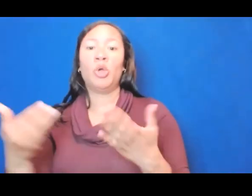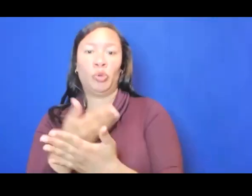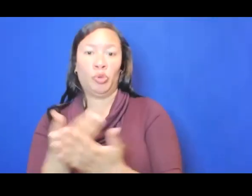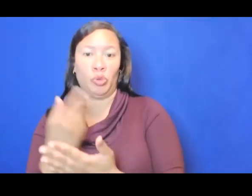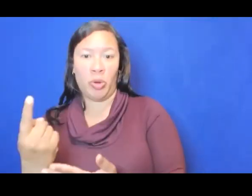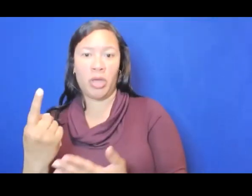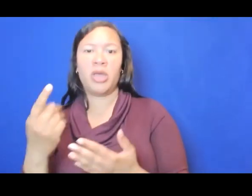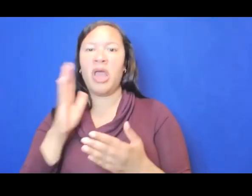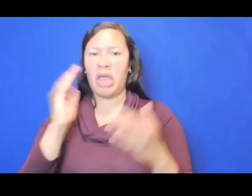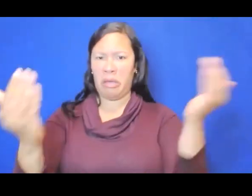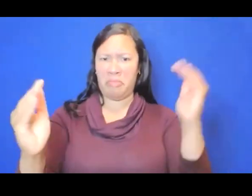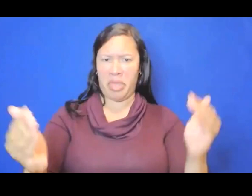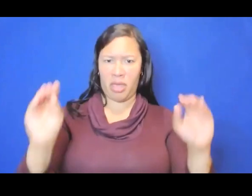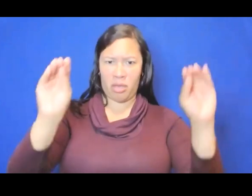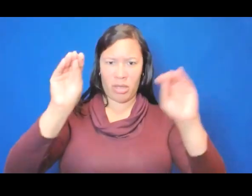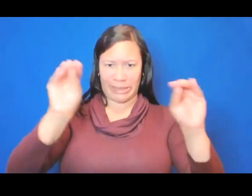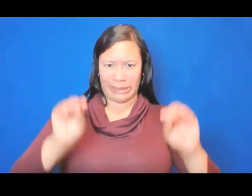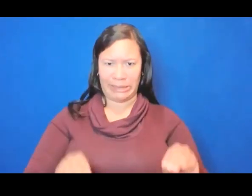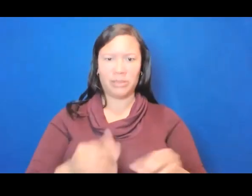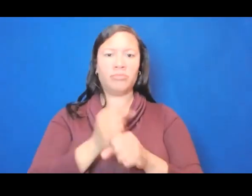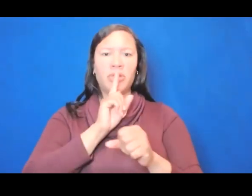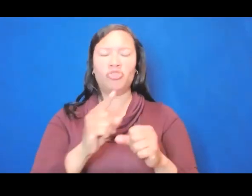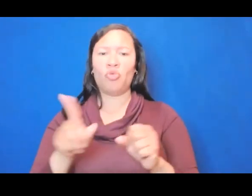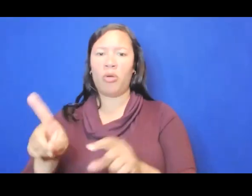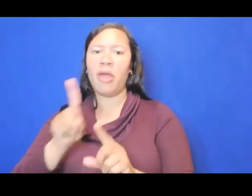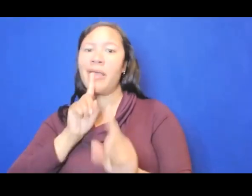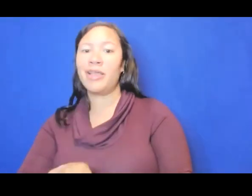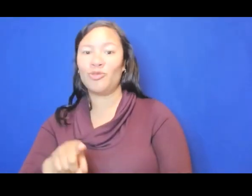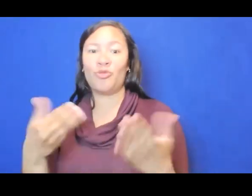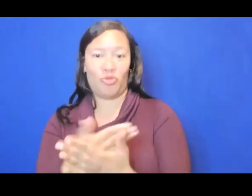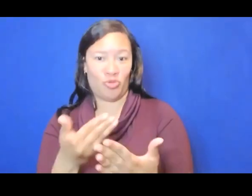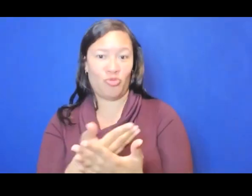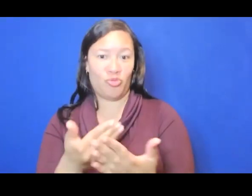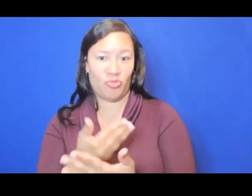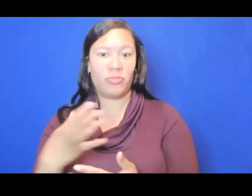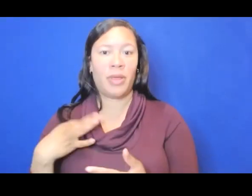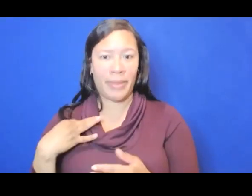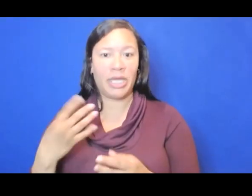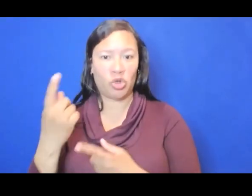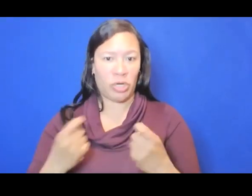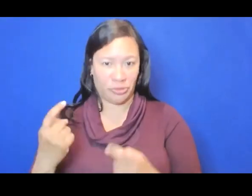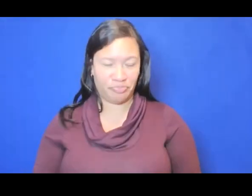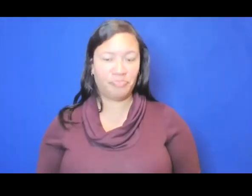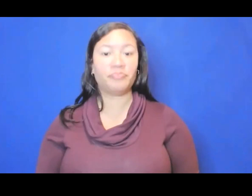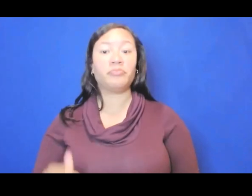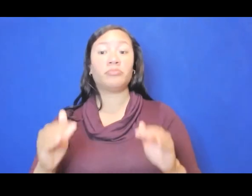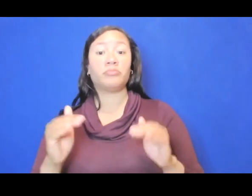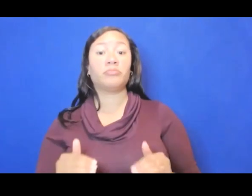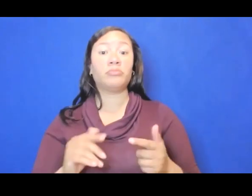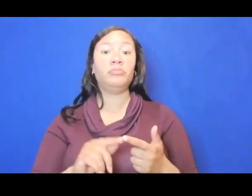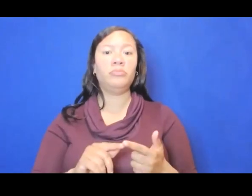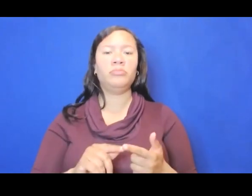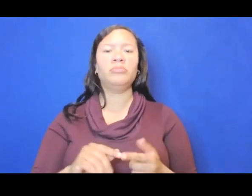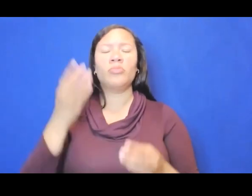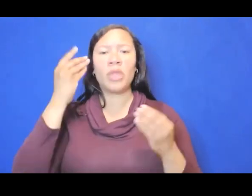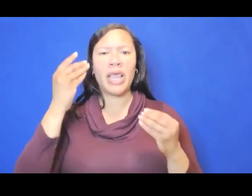we're asking you to respond to for this application. Also think about the sort of guidelines